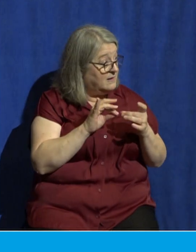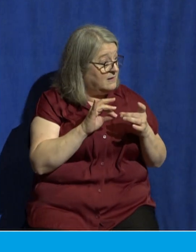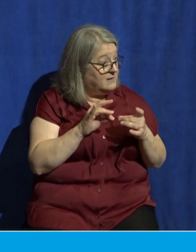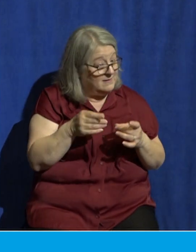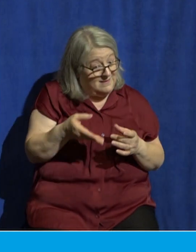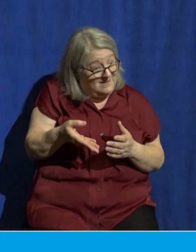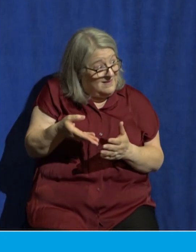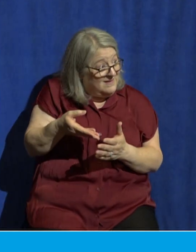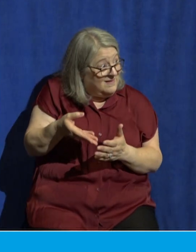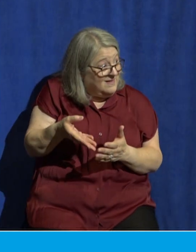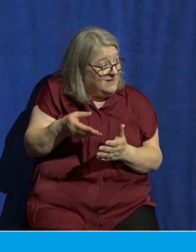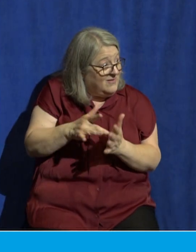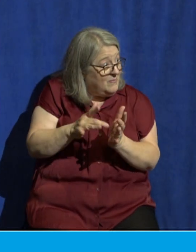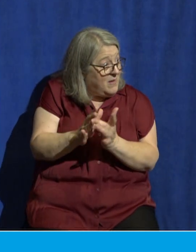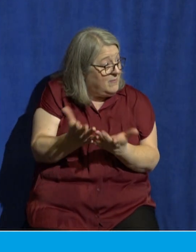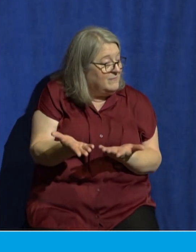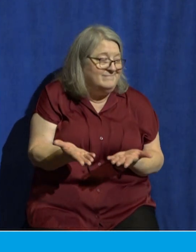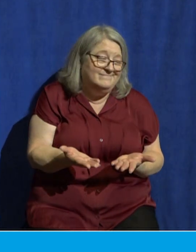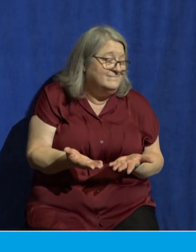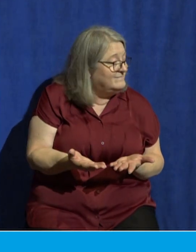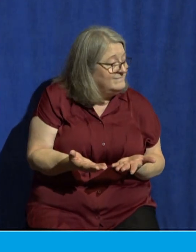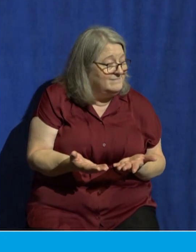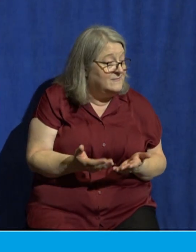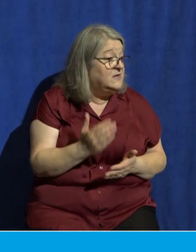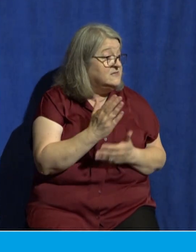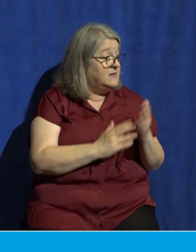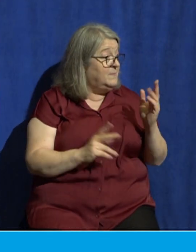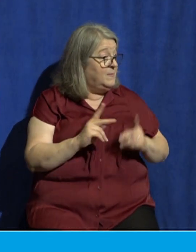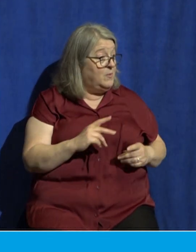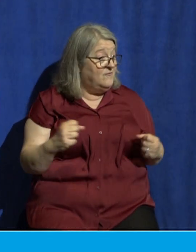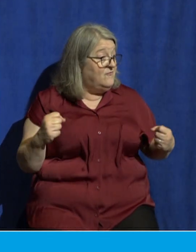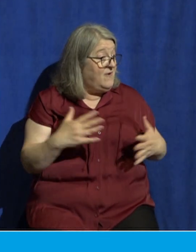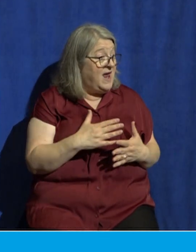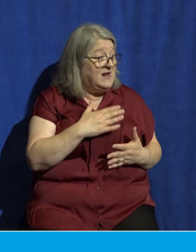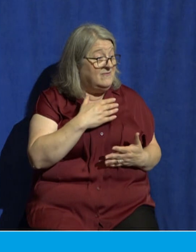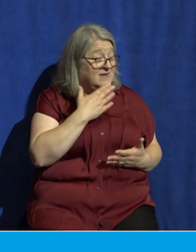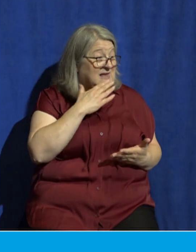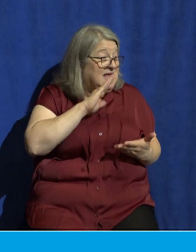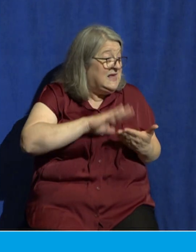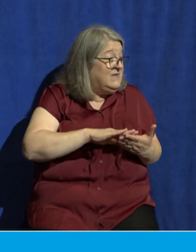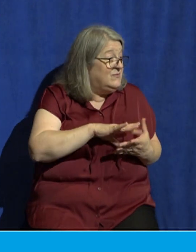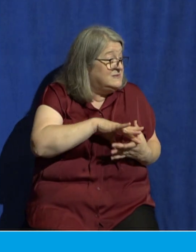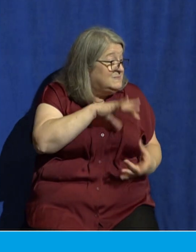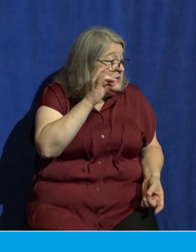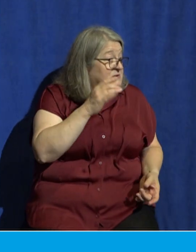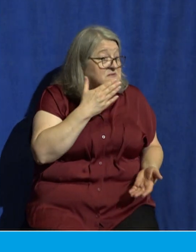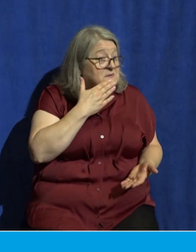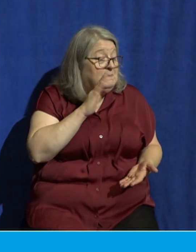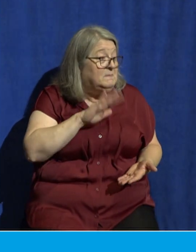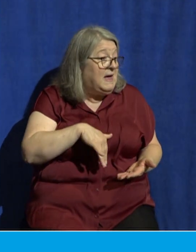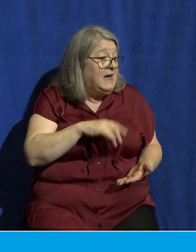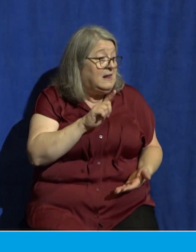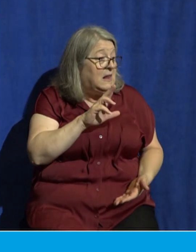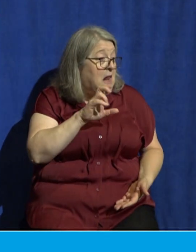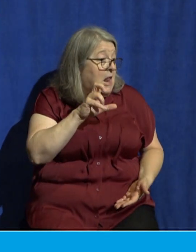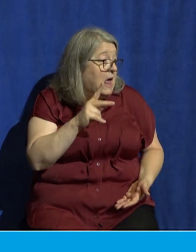some people are afraid of evil spirits or bad luck and so they straddle the fence between Christianity and ancestral